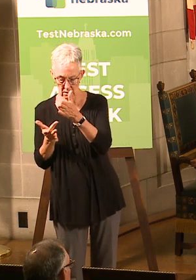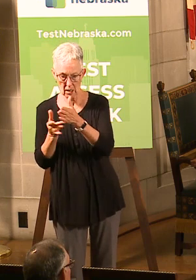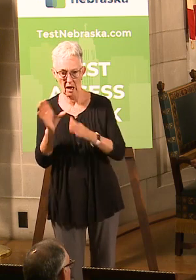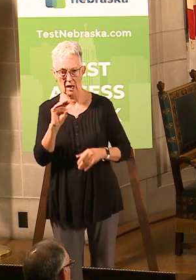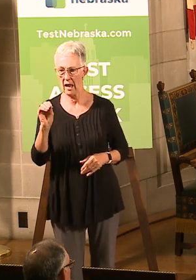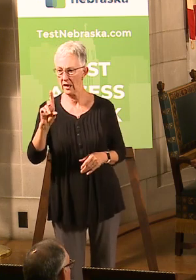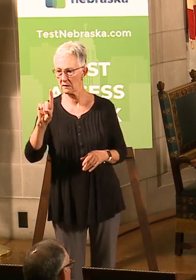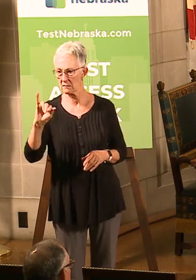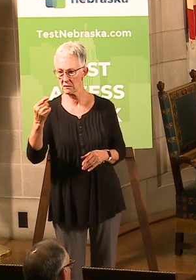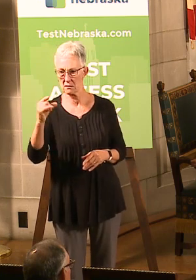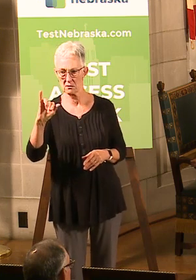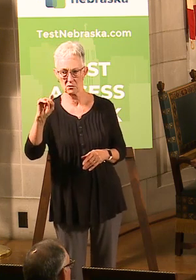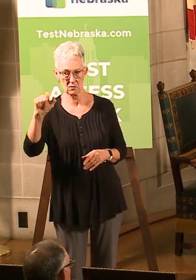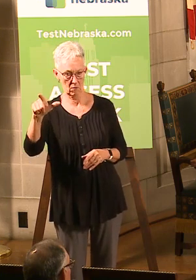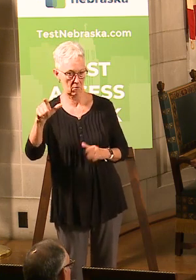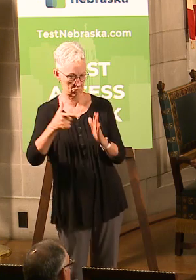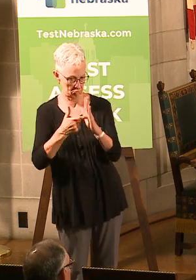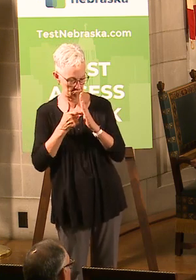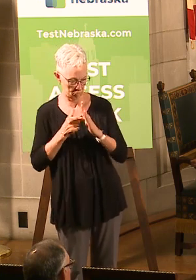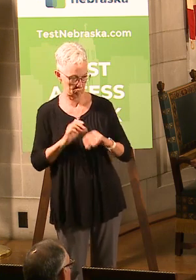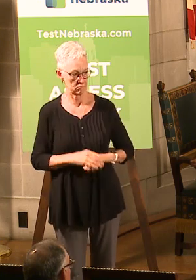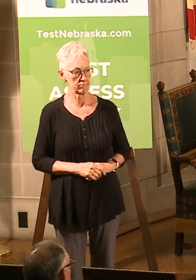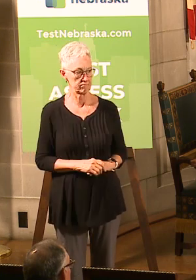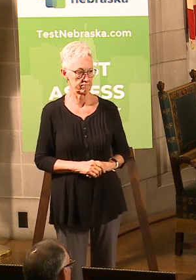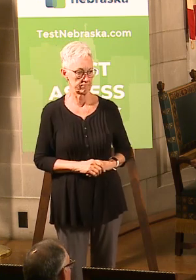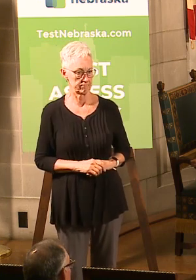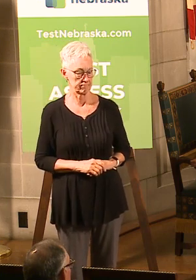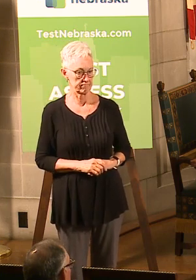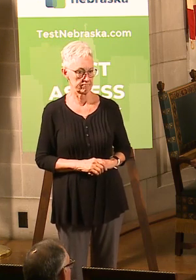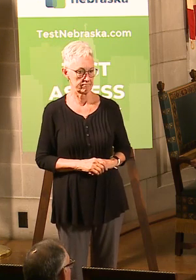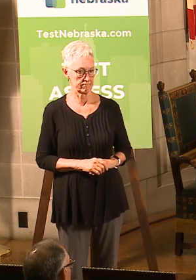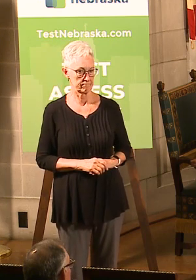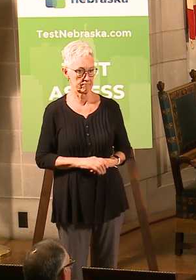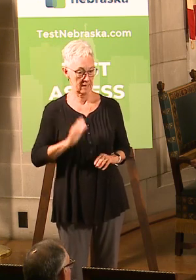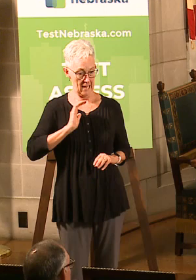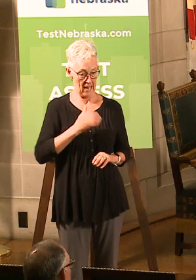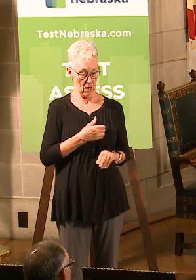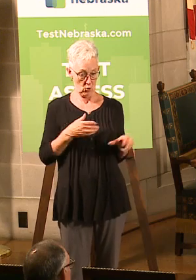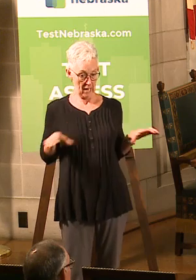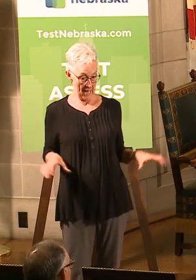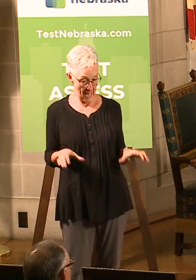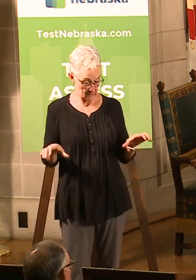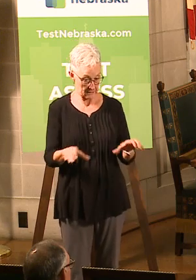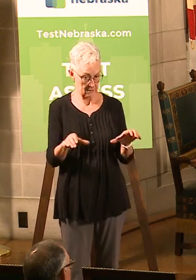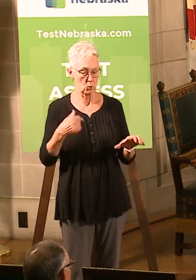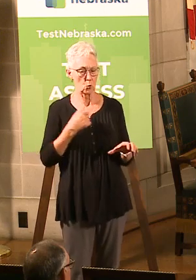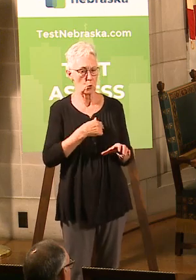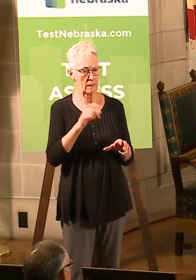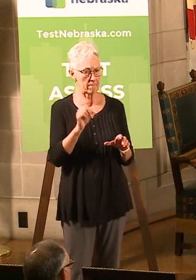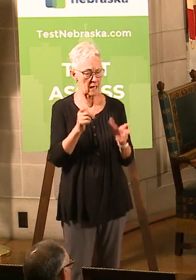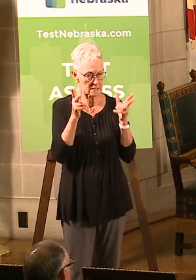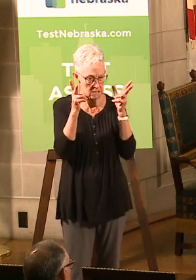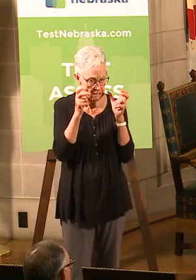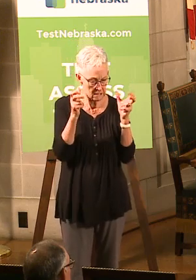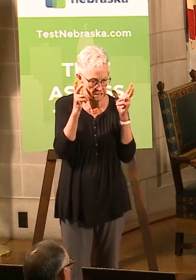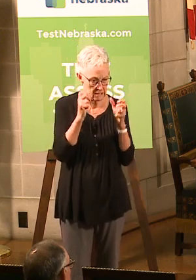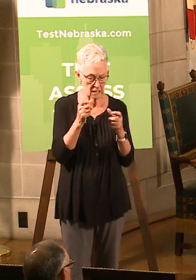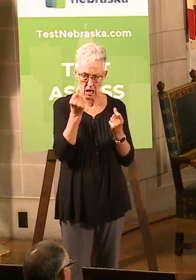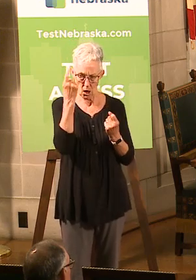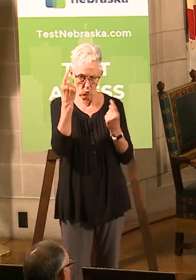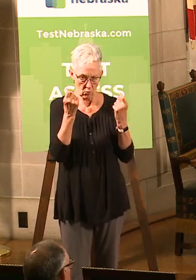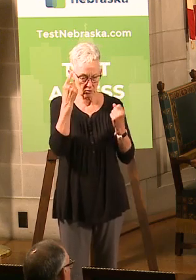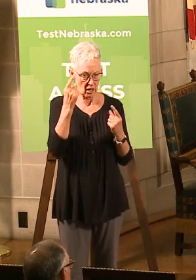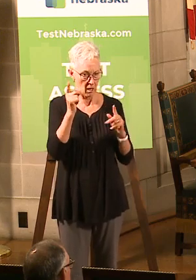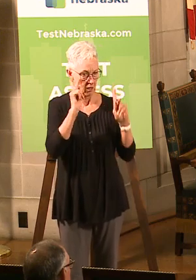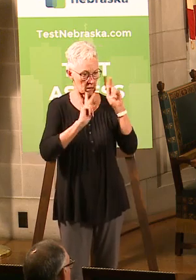Our actions must be underpinned by listening, care, and understanding the points of view from all